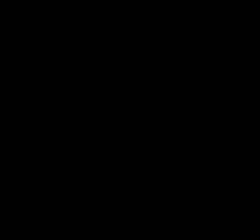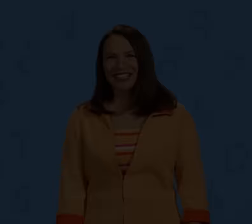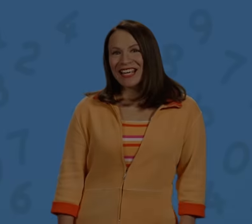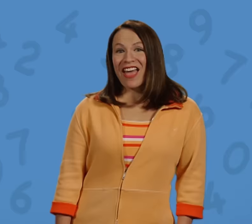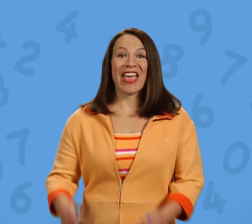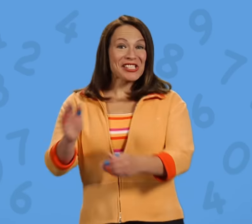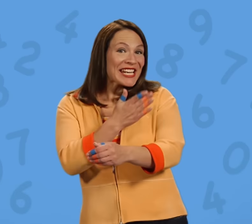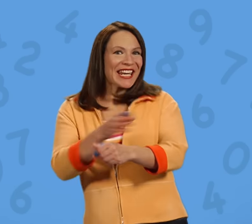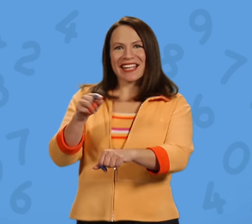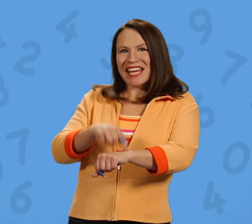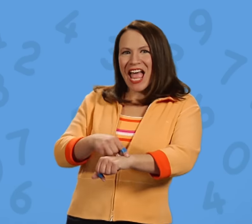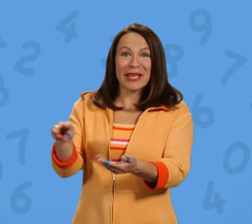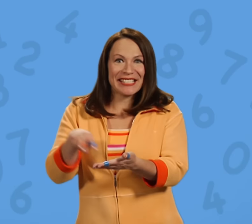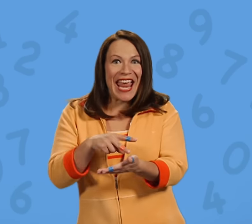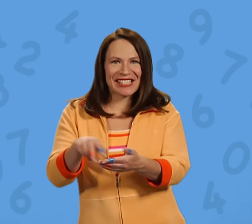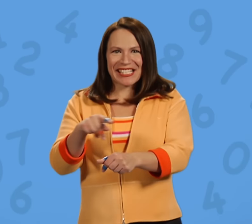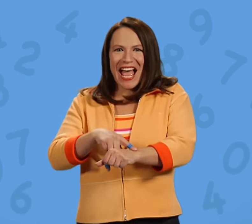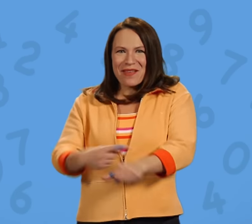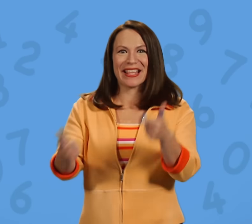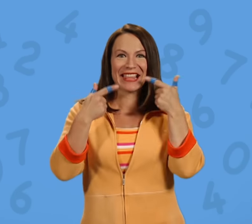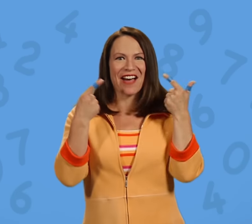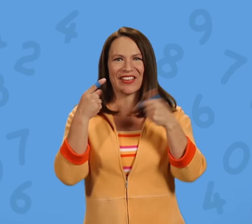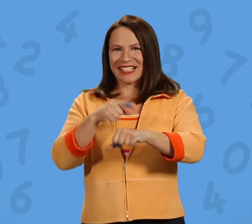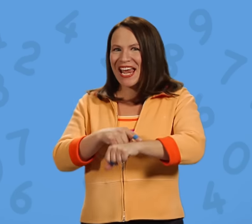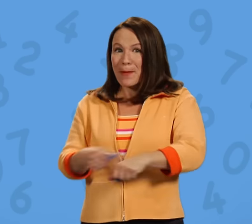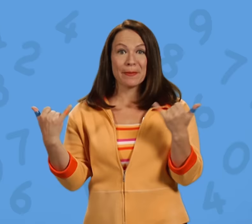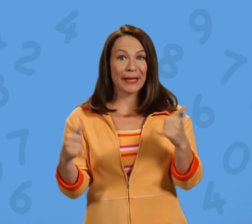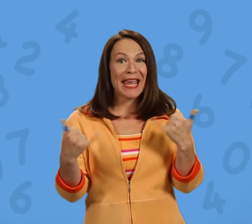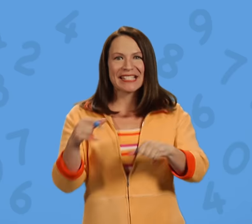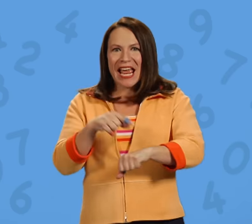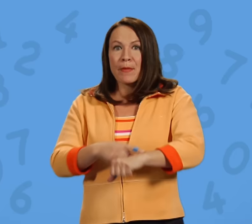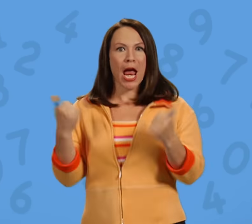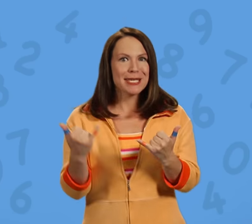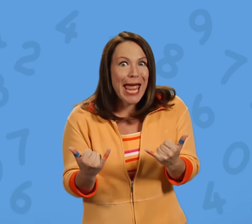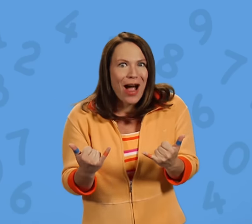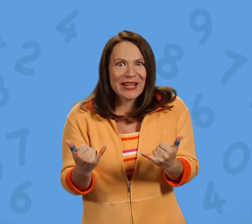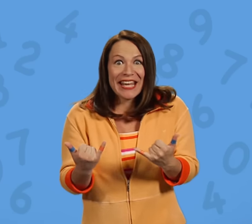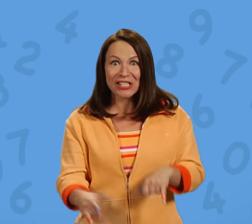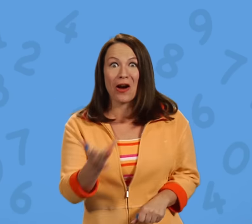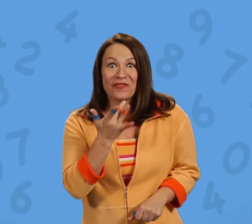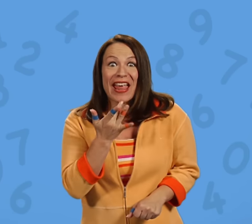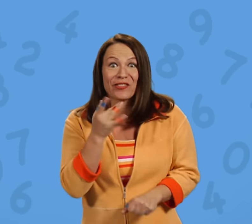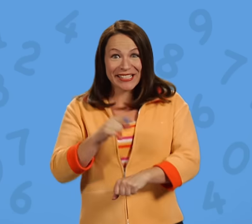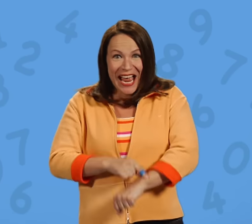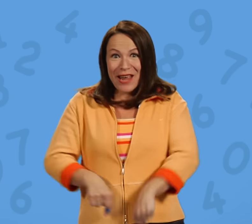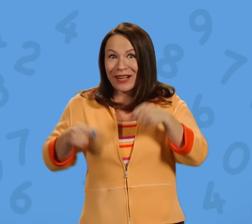They're singing time and dancing time and laughing time and playing time And now it is our favorite time